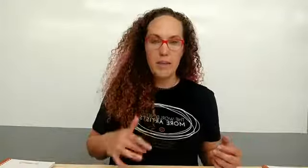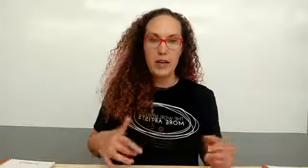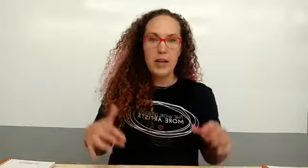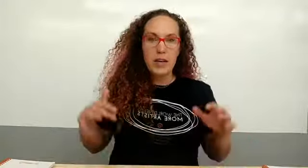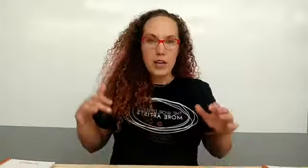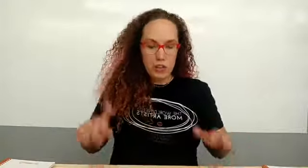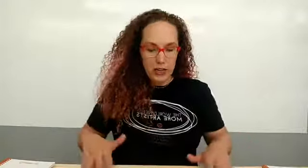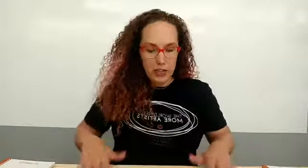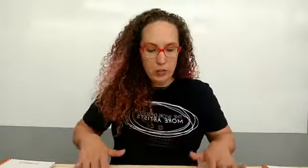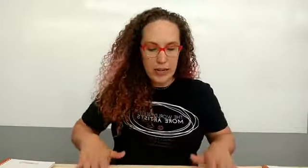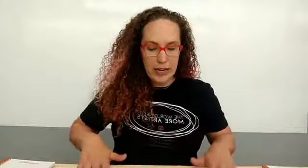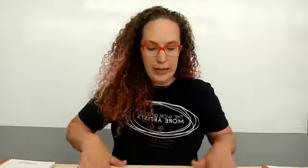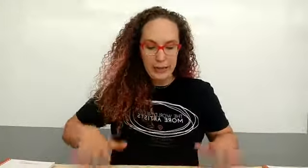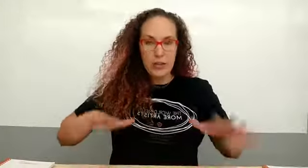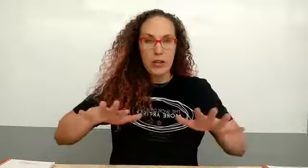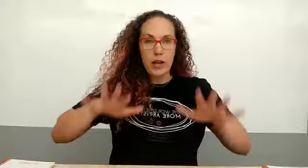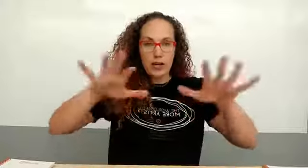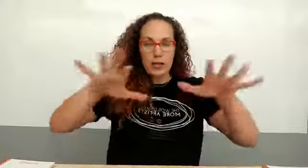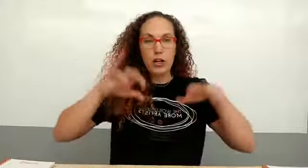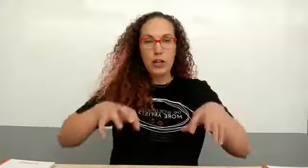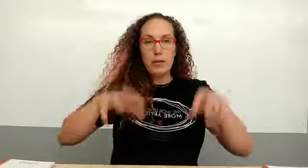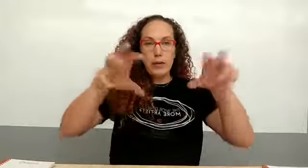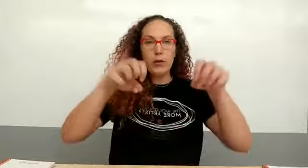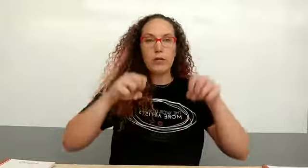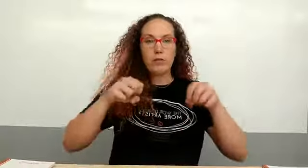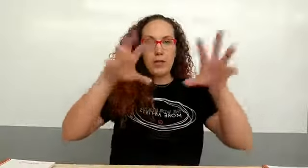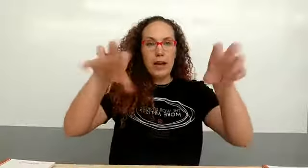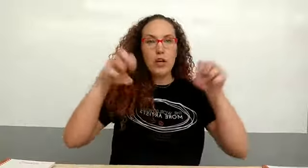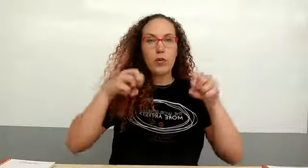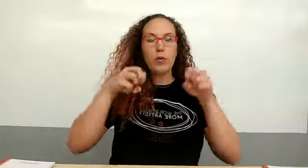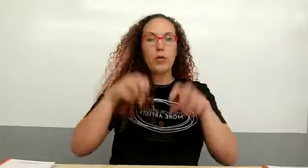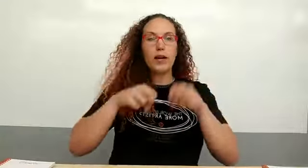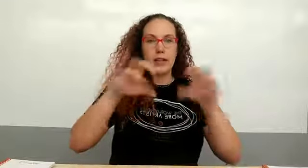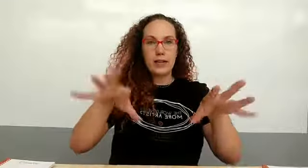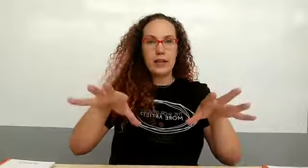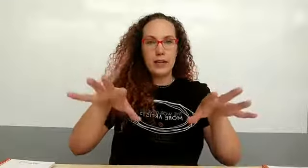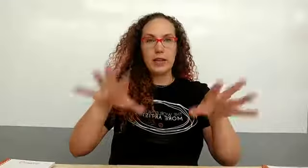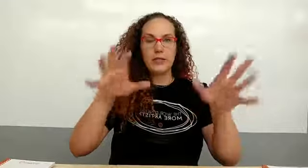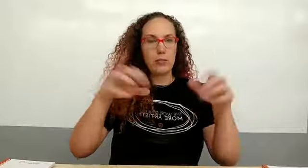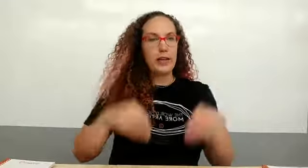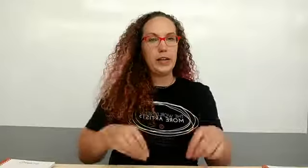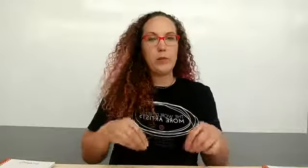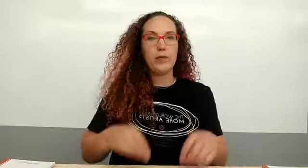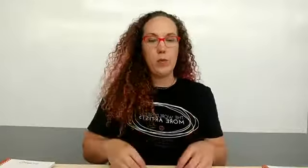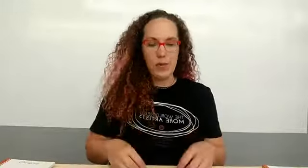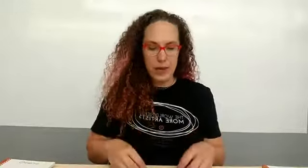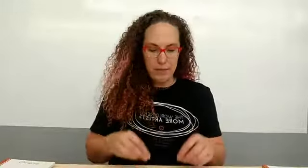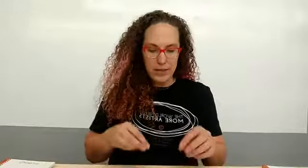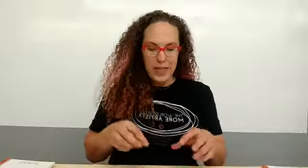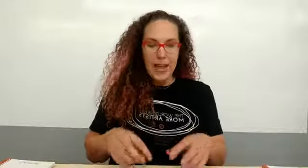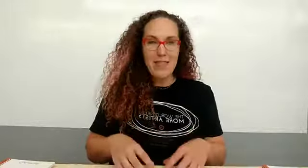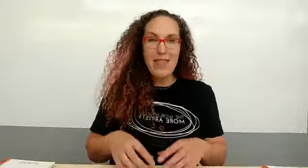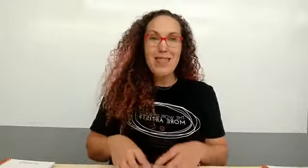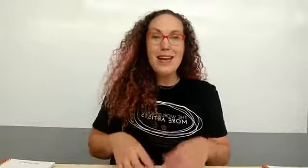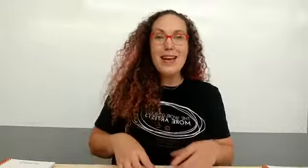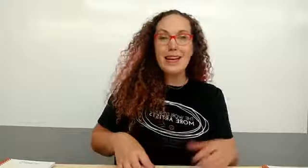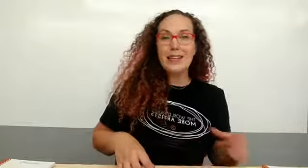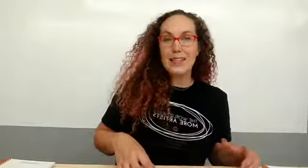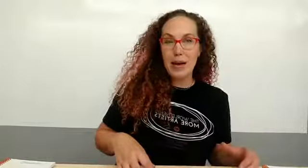okay so here's what i need i need early people from that group who want to test out the kits so be in the group if you want that and then the next step